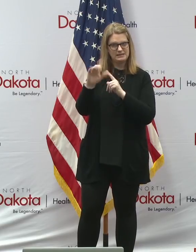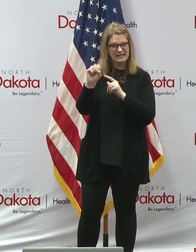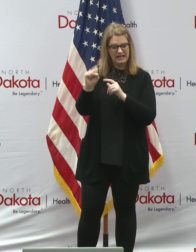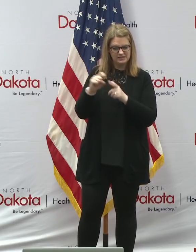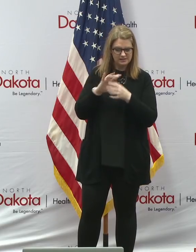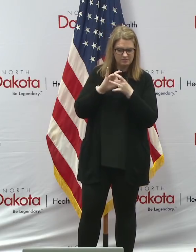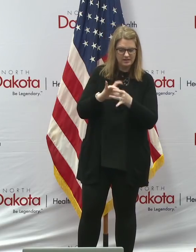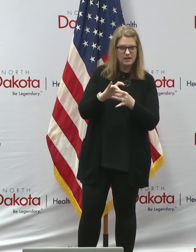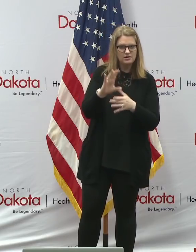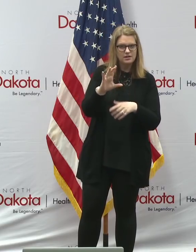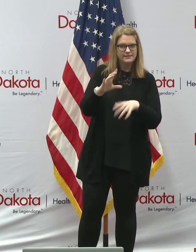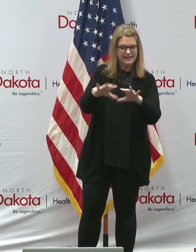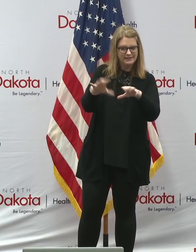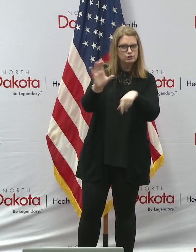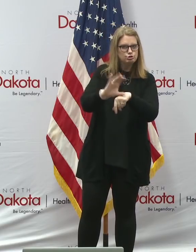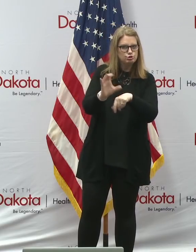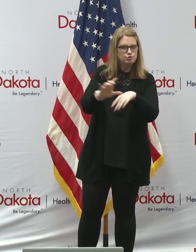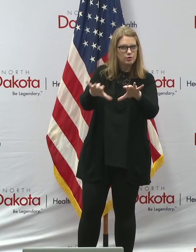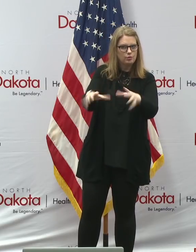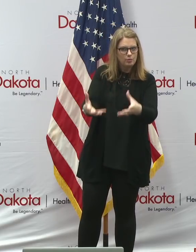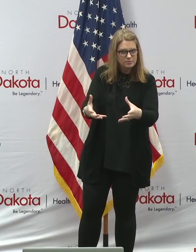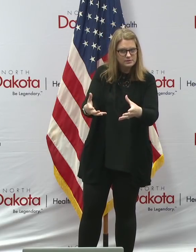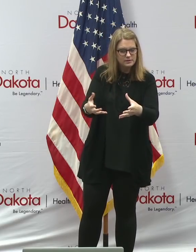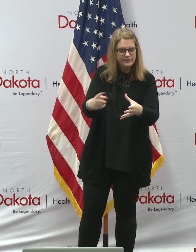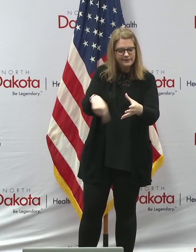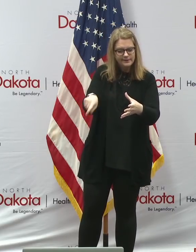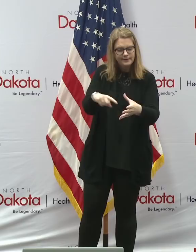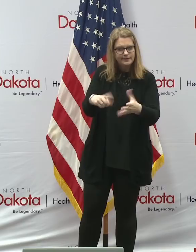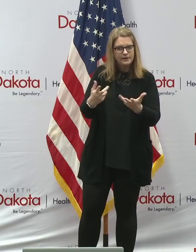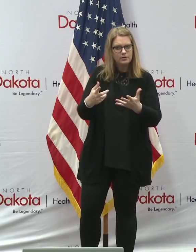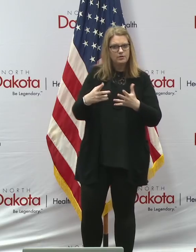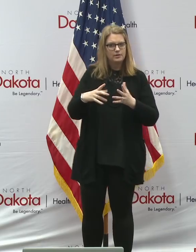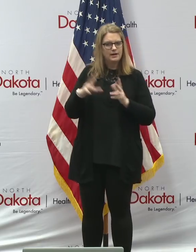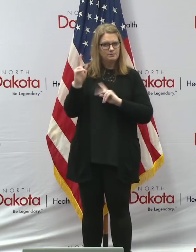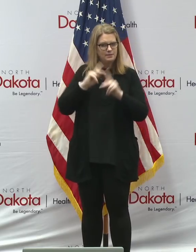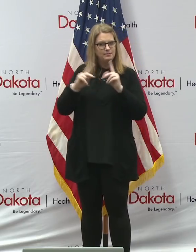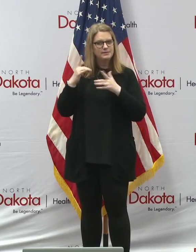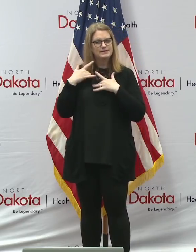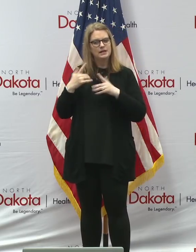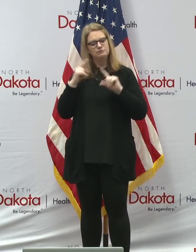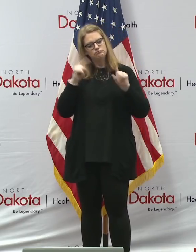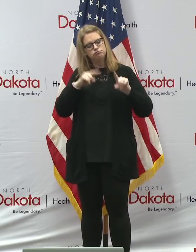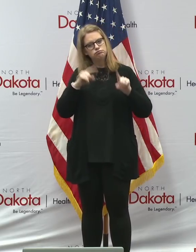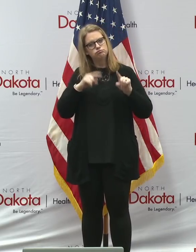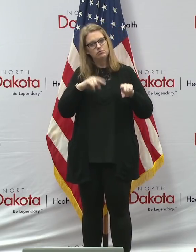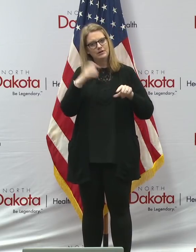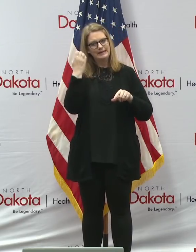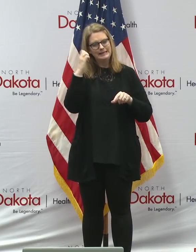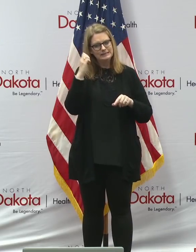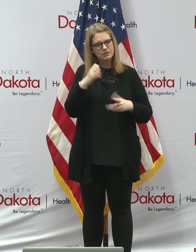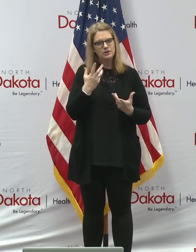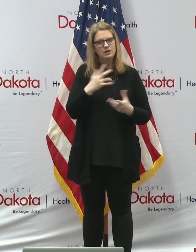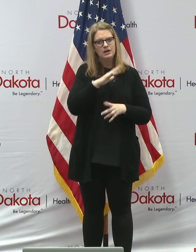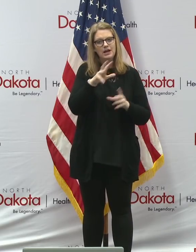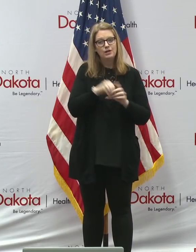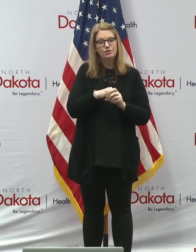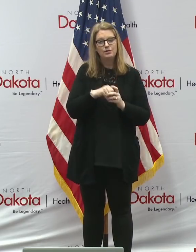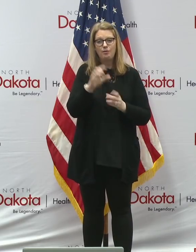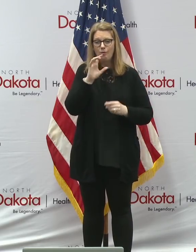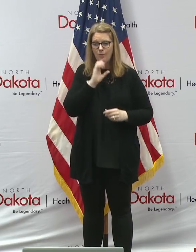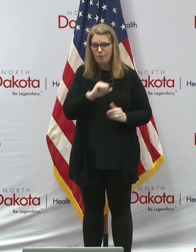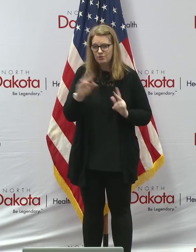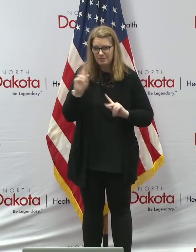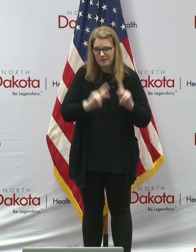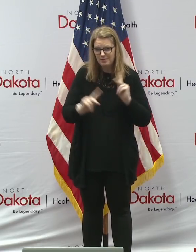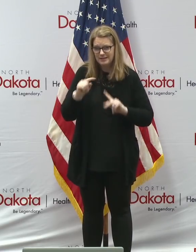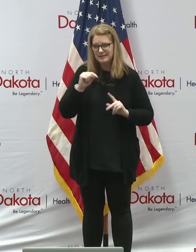that demographically, a lot of the people that would traditionally attend on Easter include our elderly in